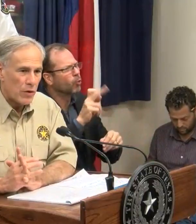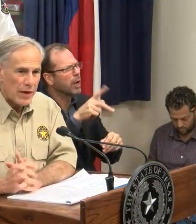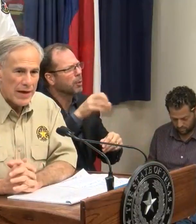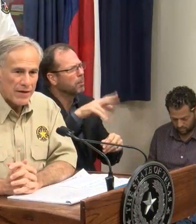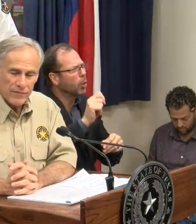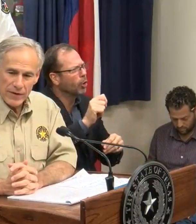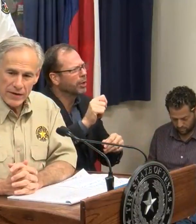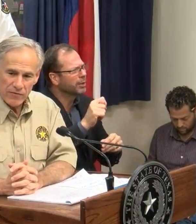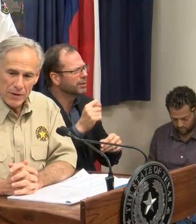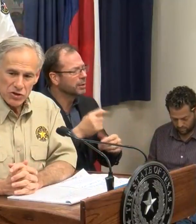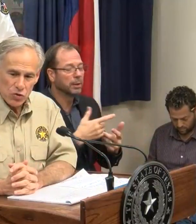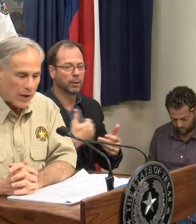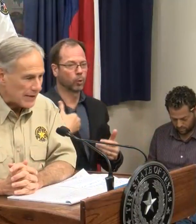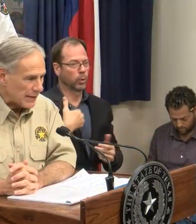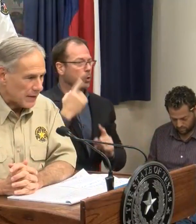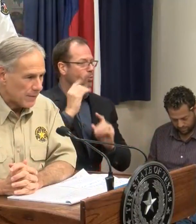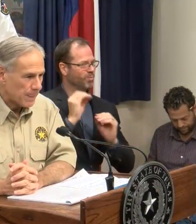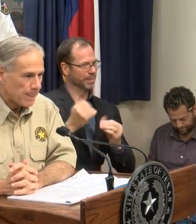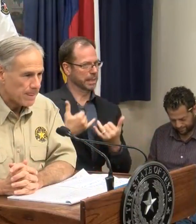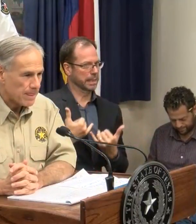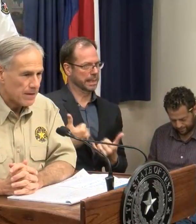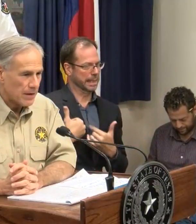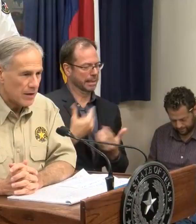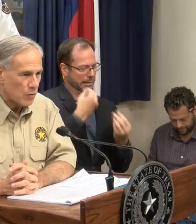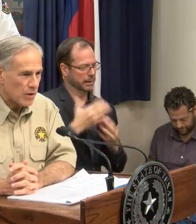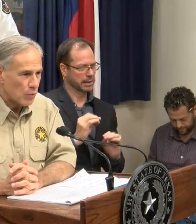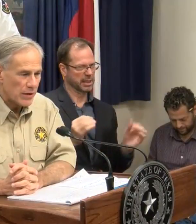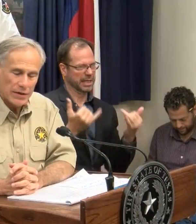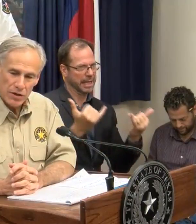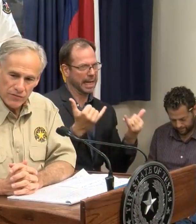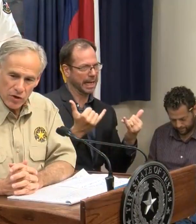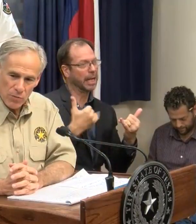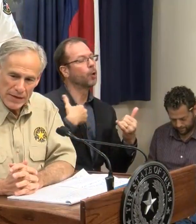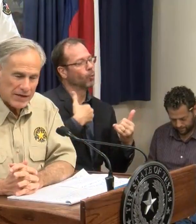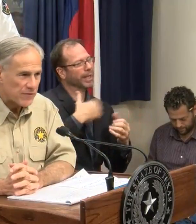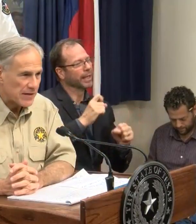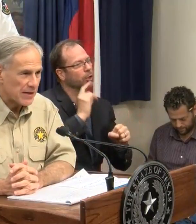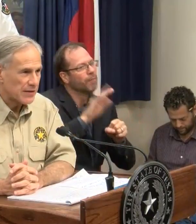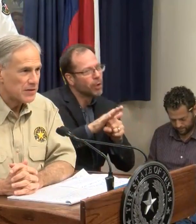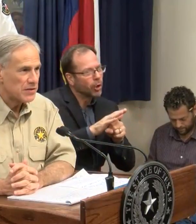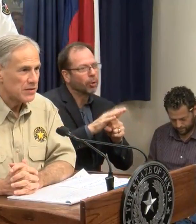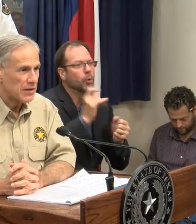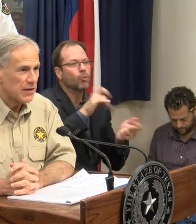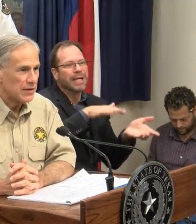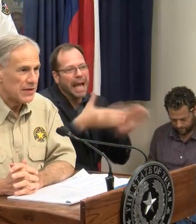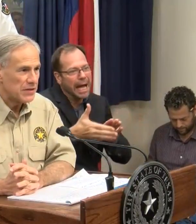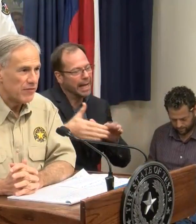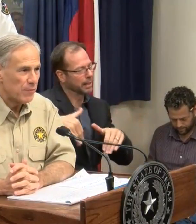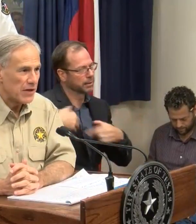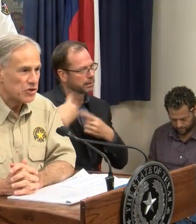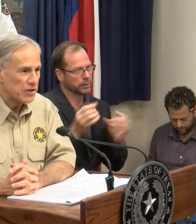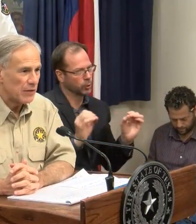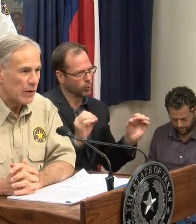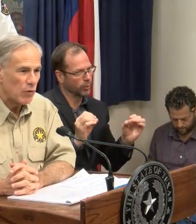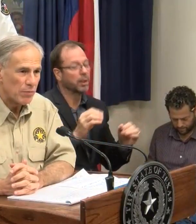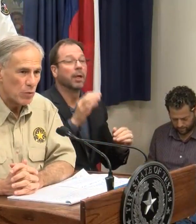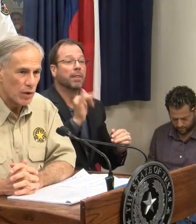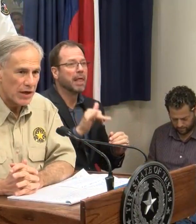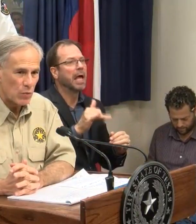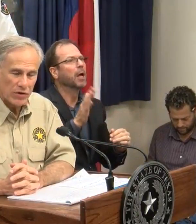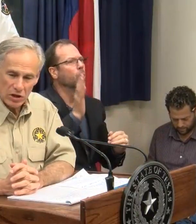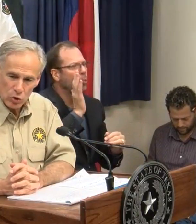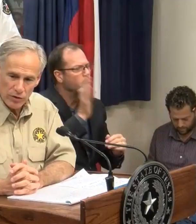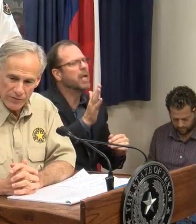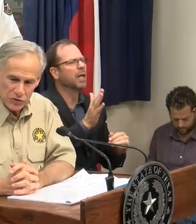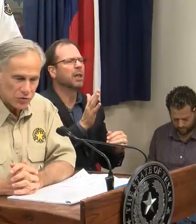We don't have any information right now that we can confirm any fatalities. That's information that we will be